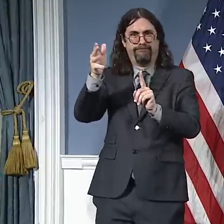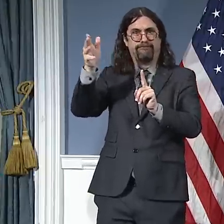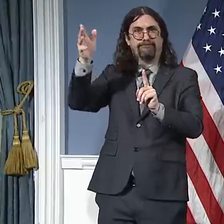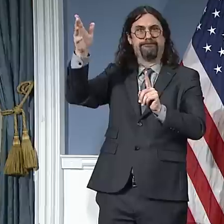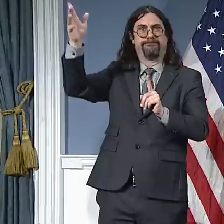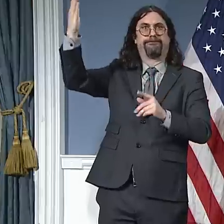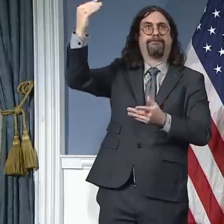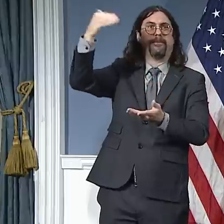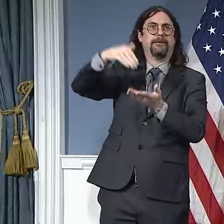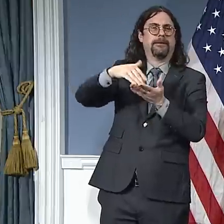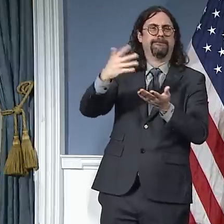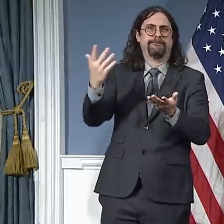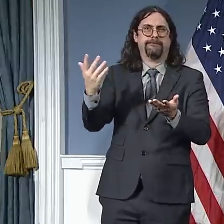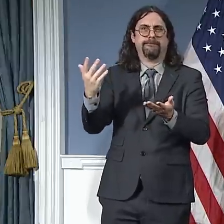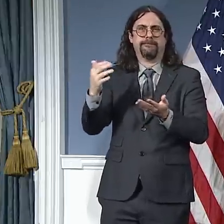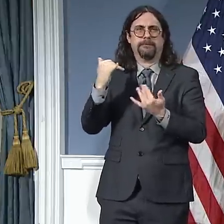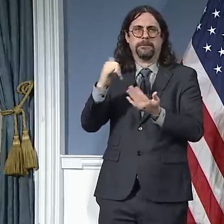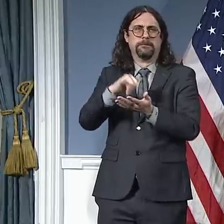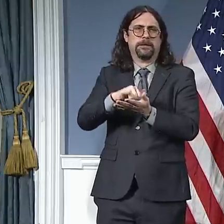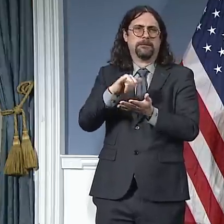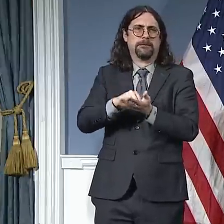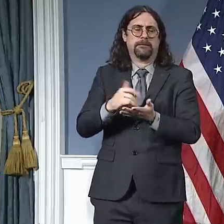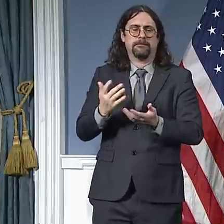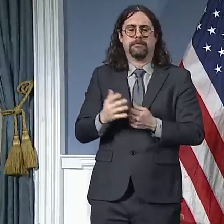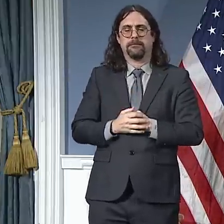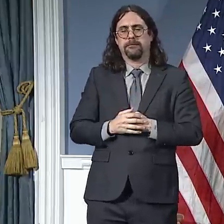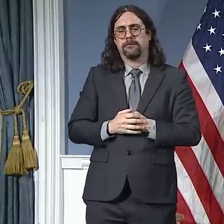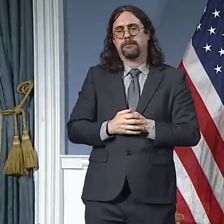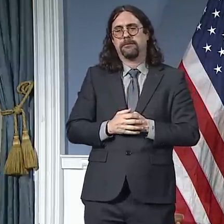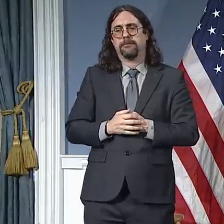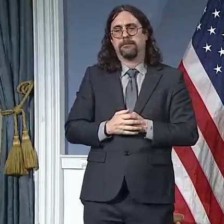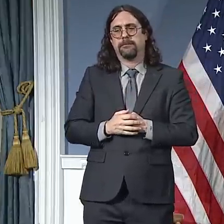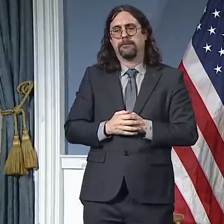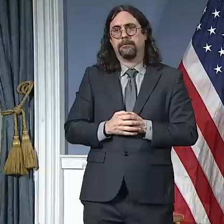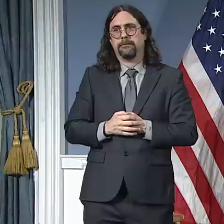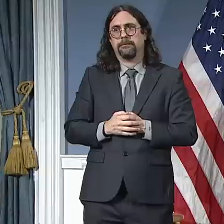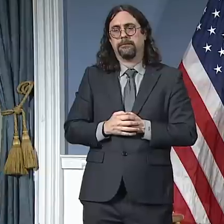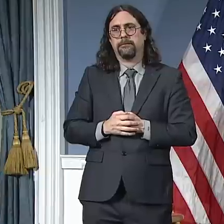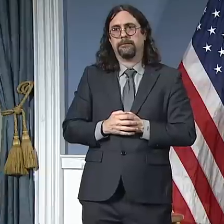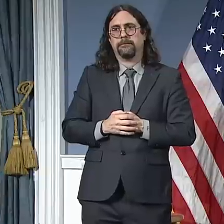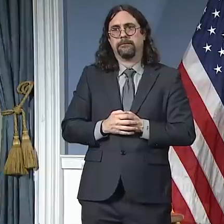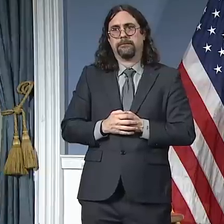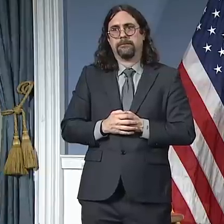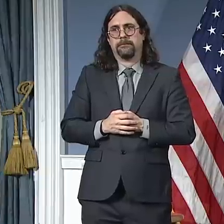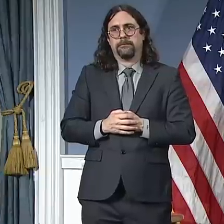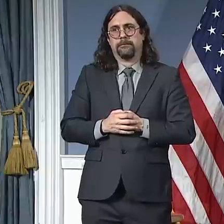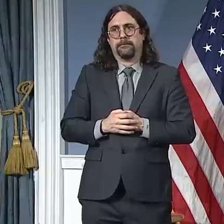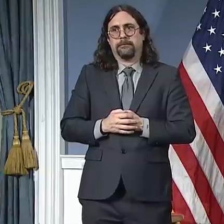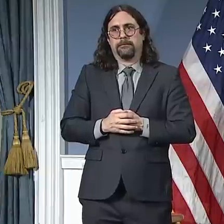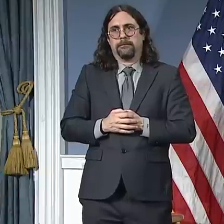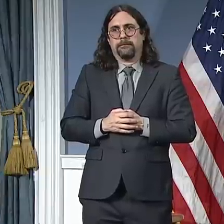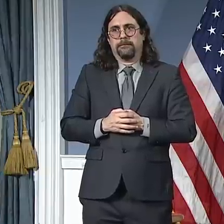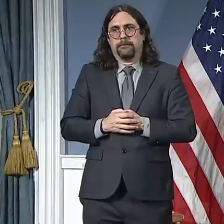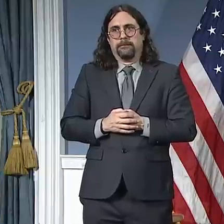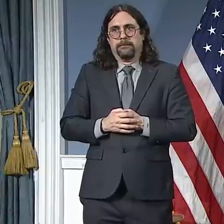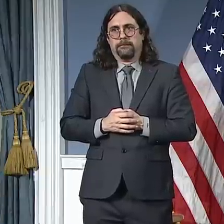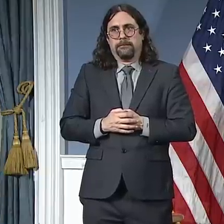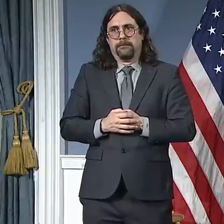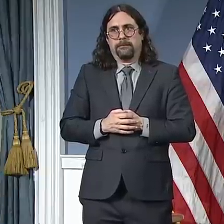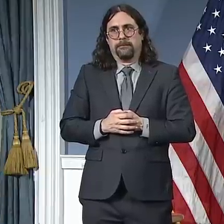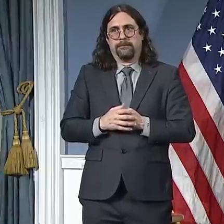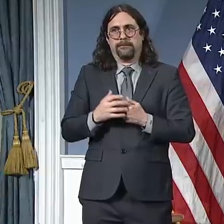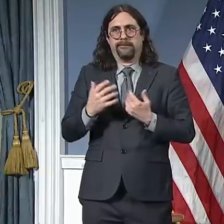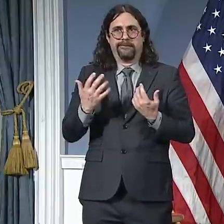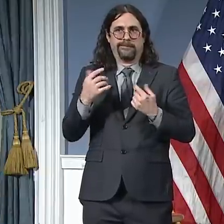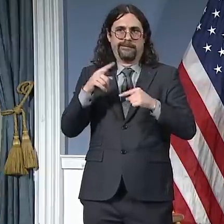dynamic, where the broad guidance that you are providing as a city's doctor is what really governs everything we do. So I think it would be great if you would just review